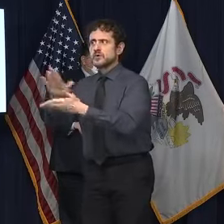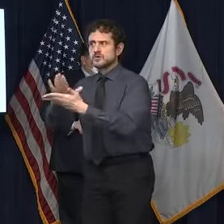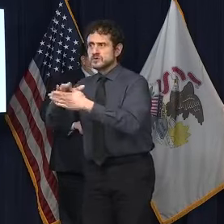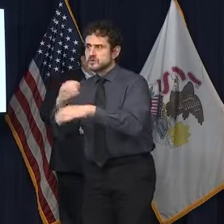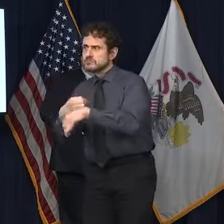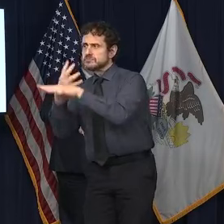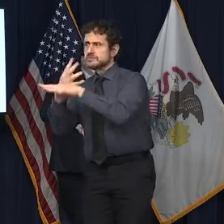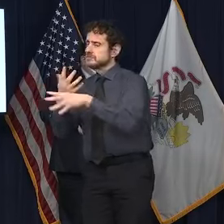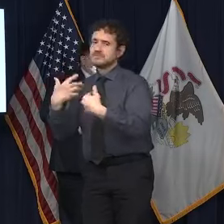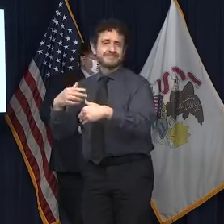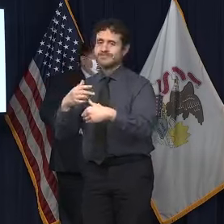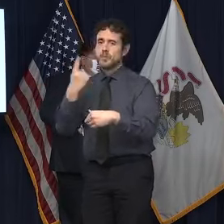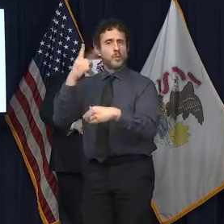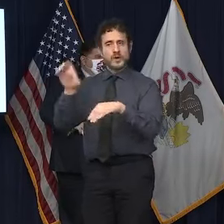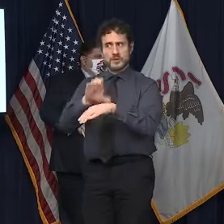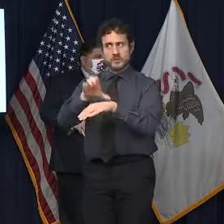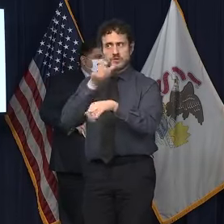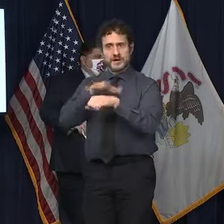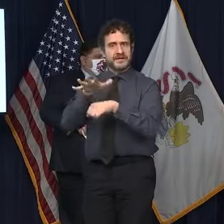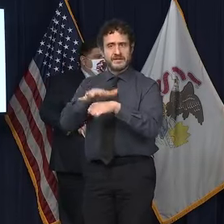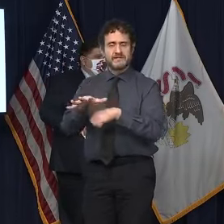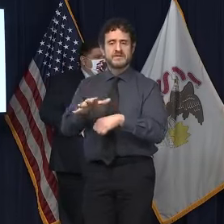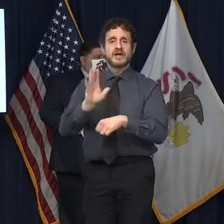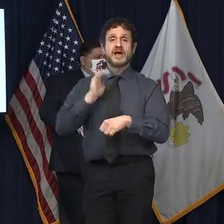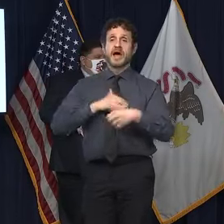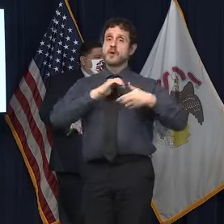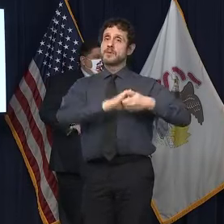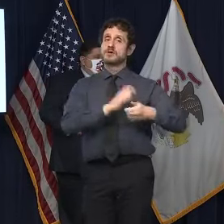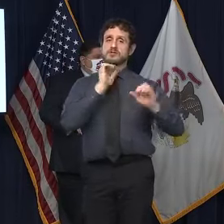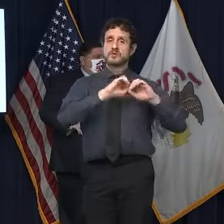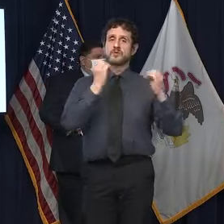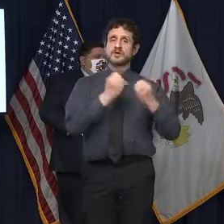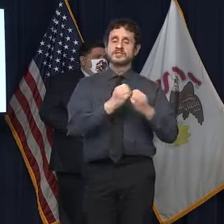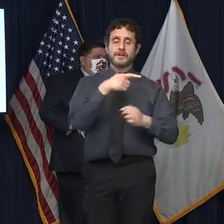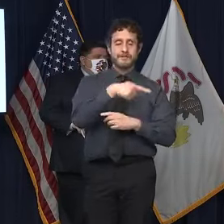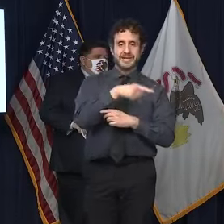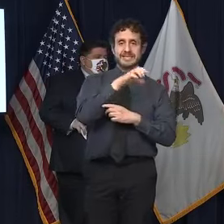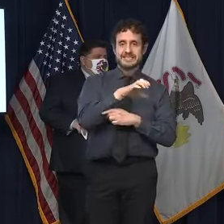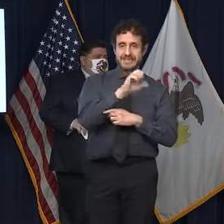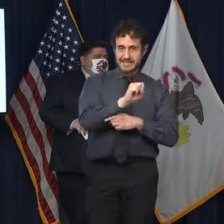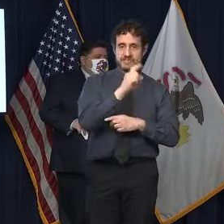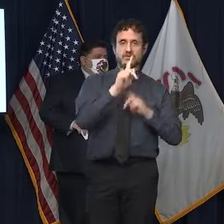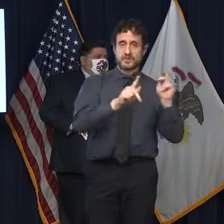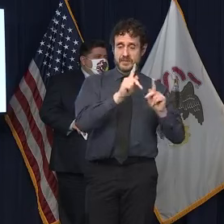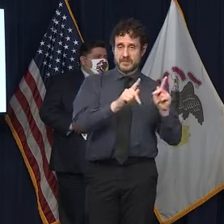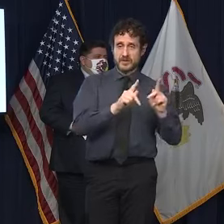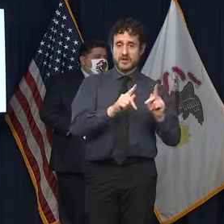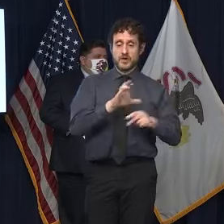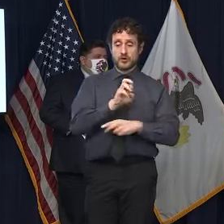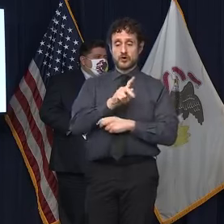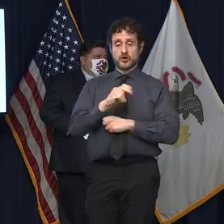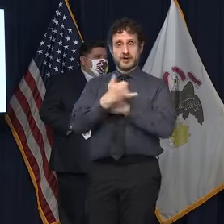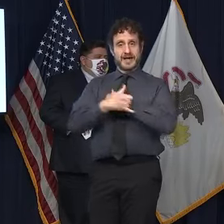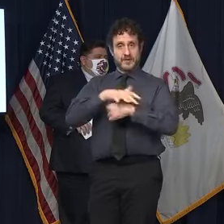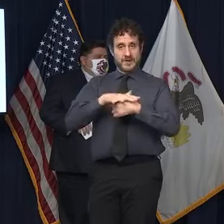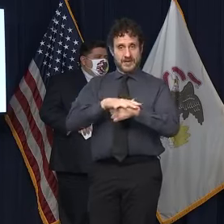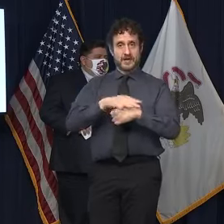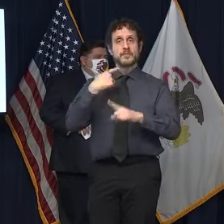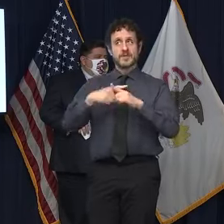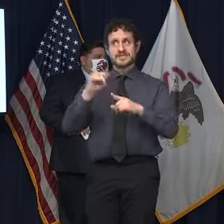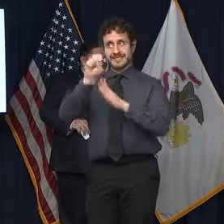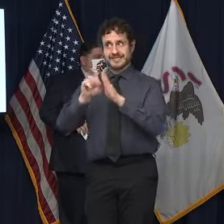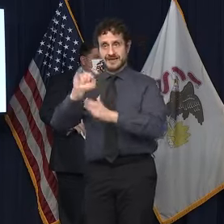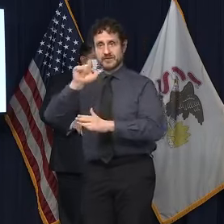Through our partnership with PCs for People, Cook County and the State of Illinois are proud to be taking action.